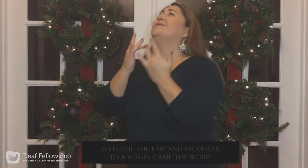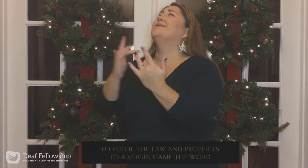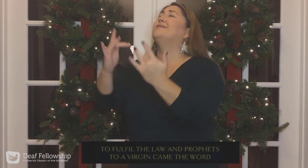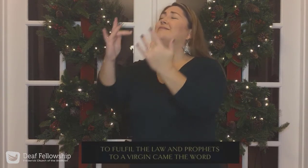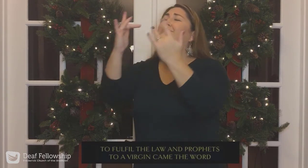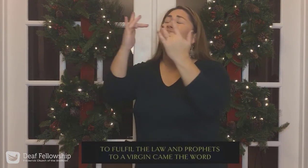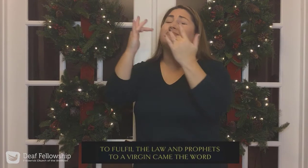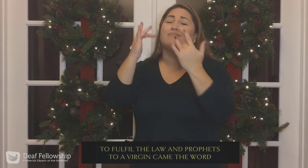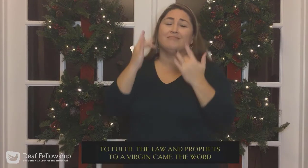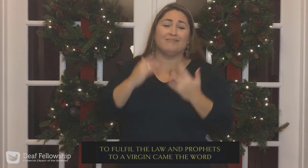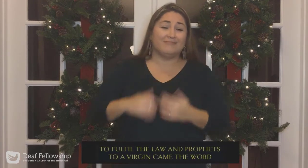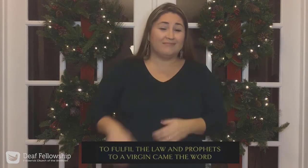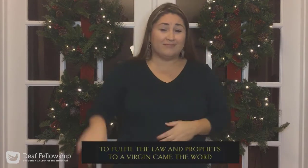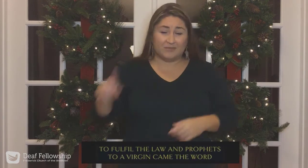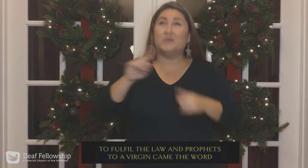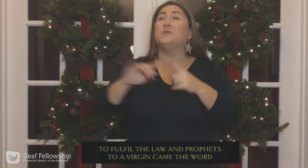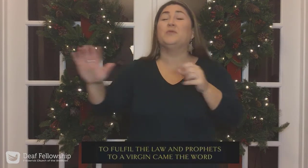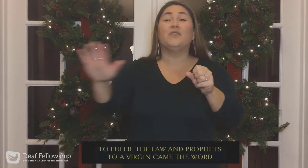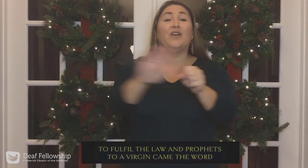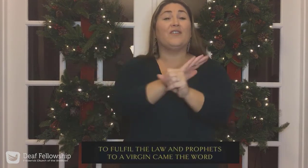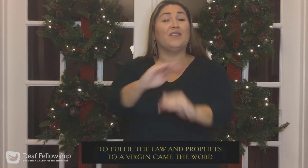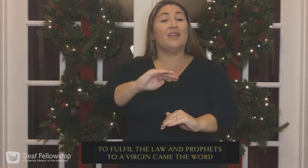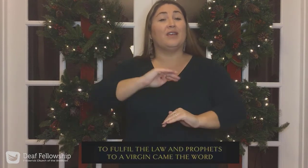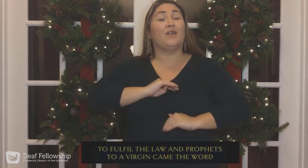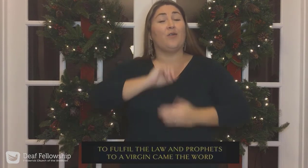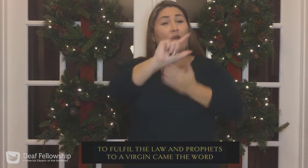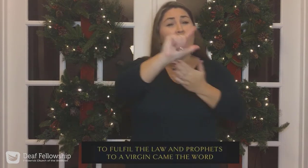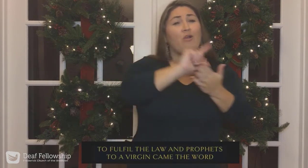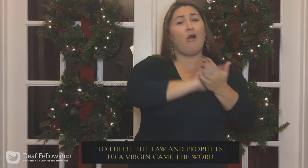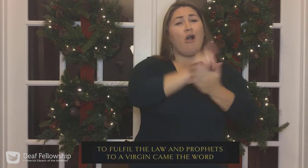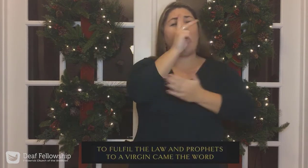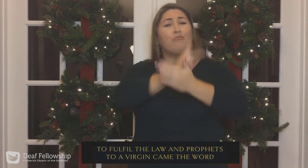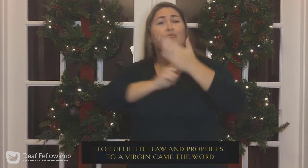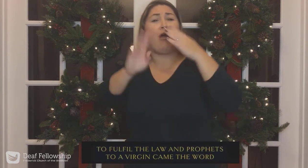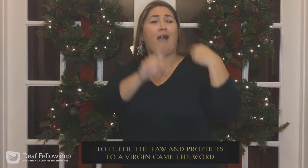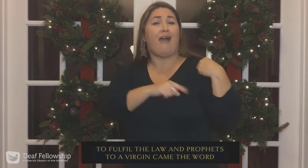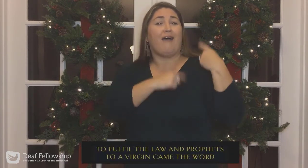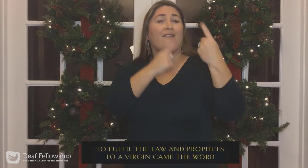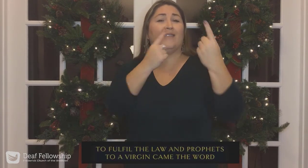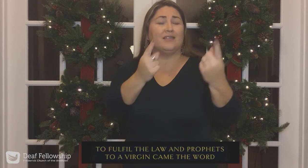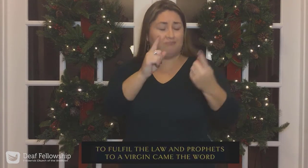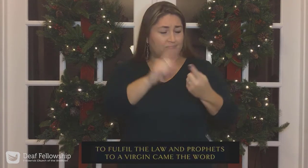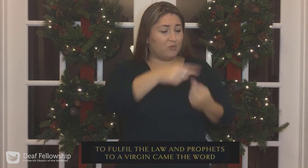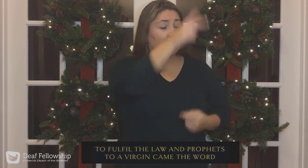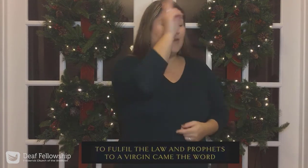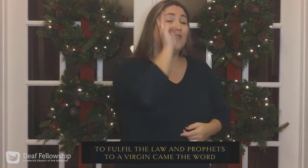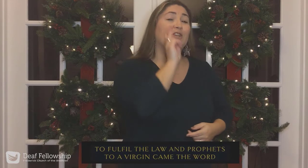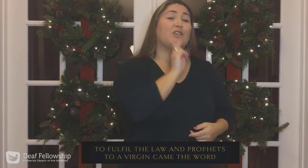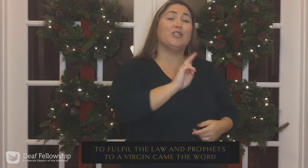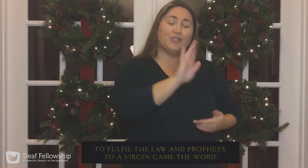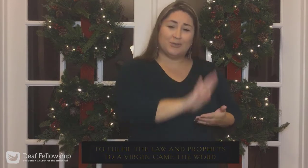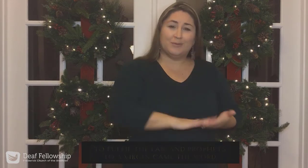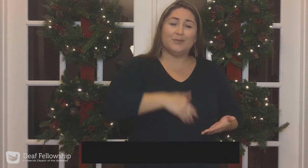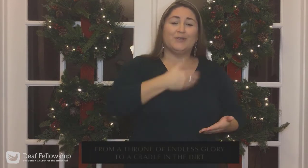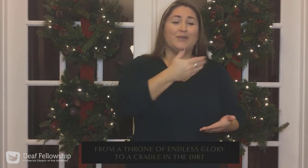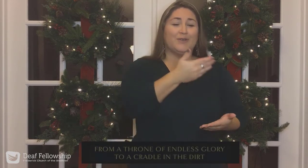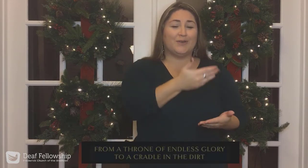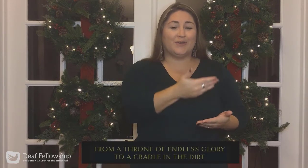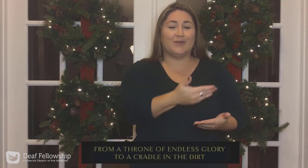To fulfill the law and prophets To a virgin came the word From a